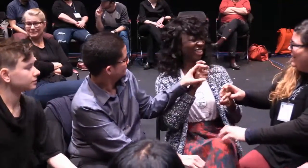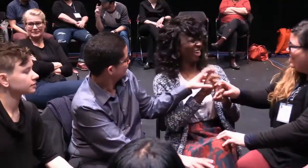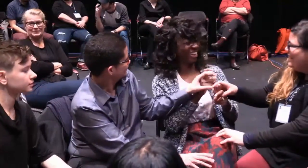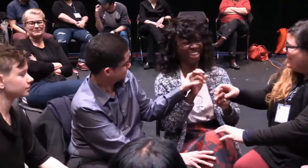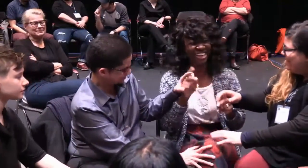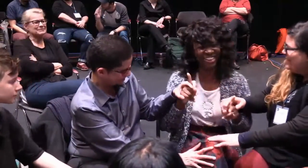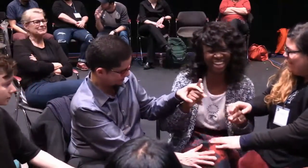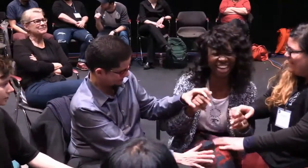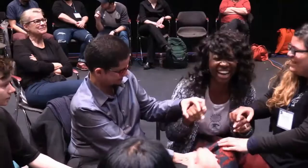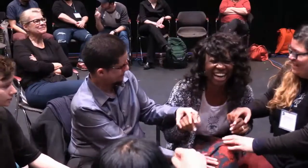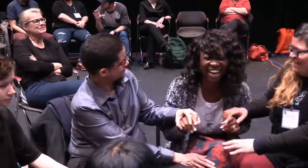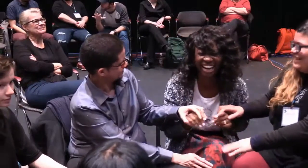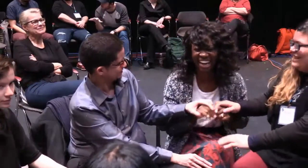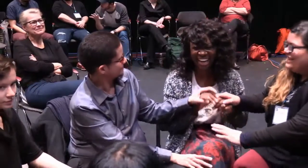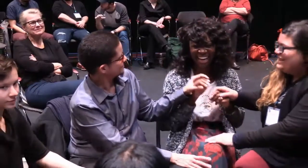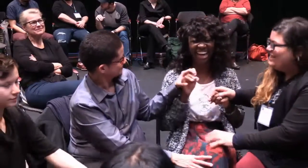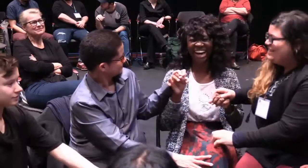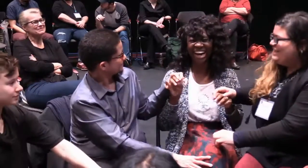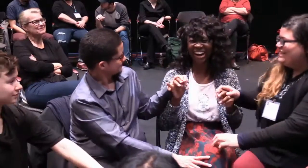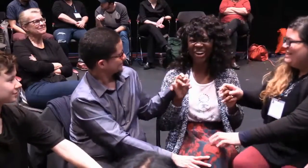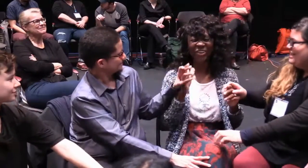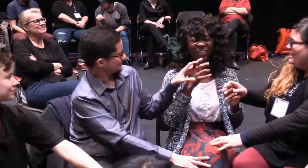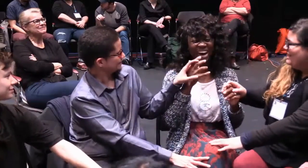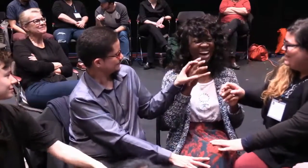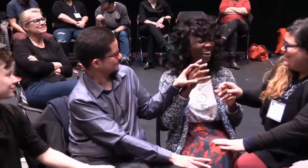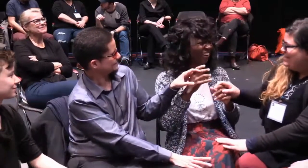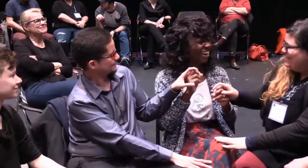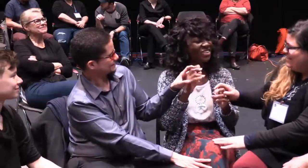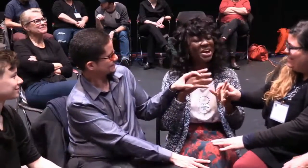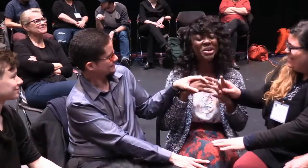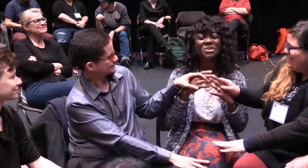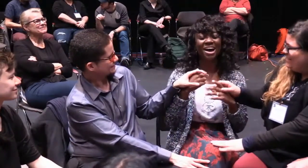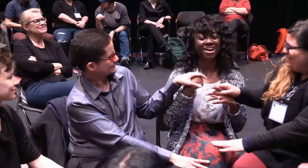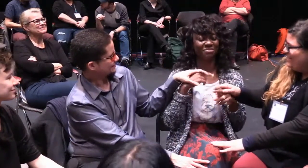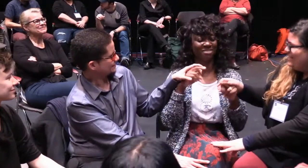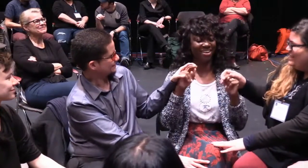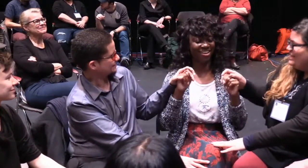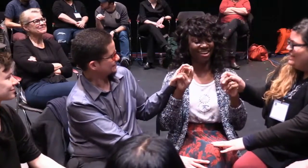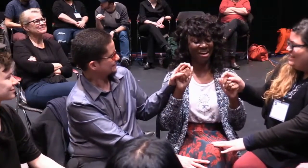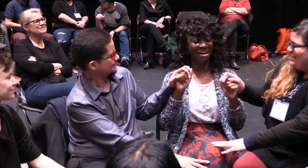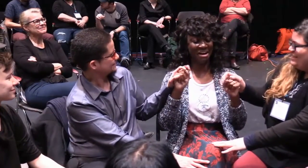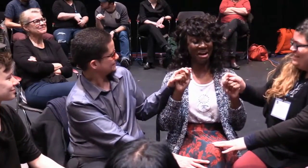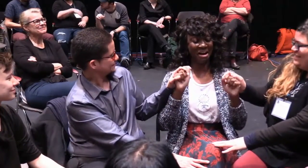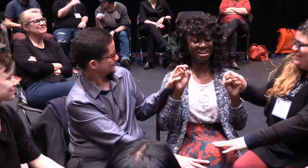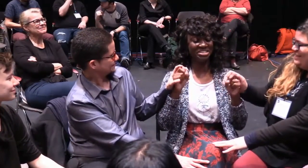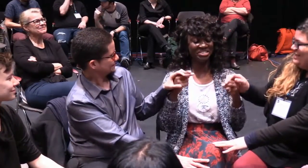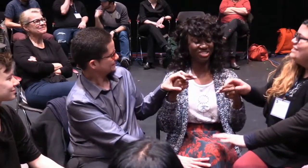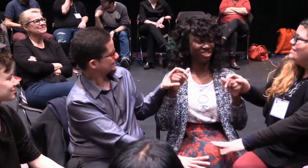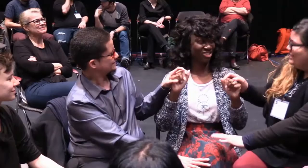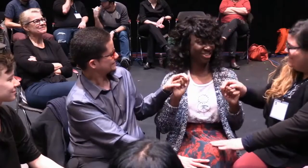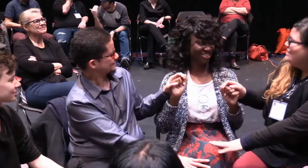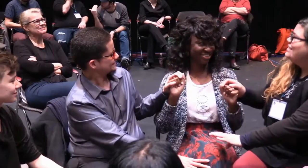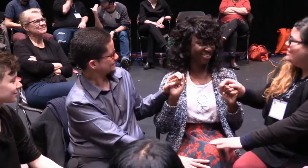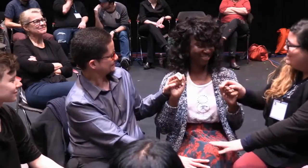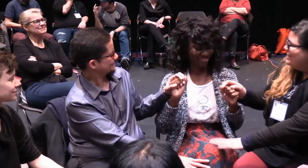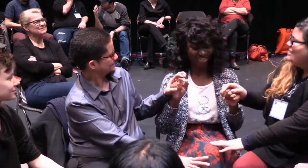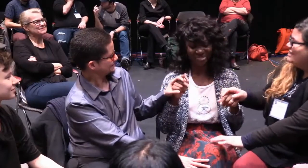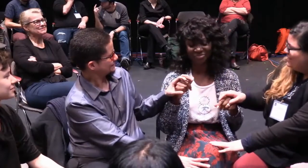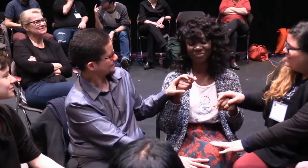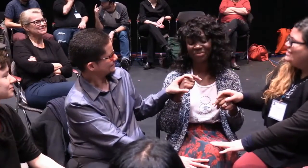Damn. This is hard. I got people holding onto my hands while I'm signing. Okay. Let me try this.